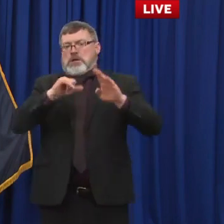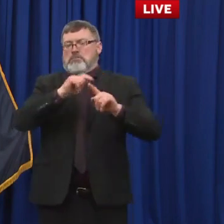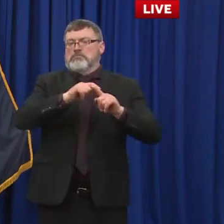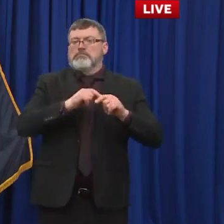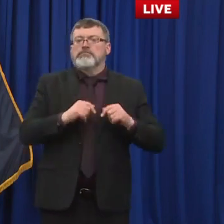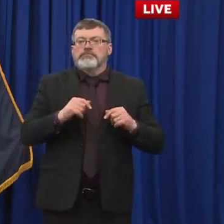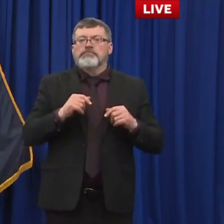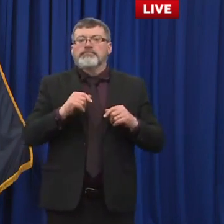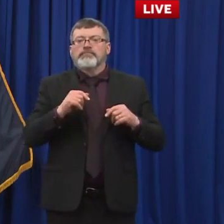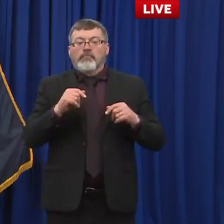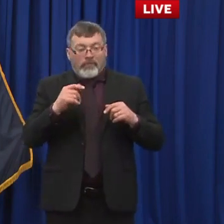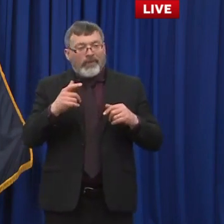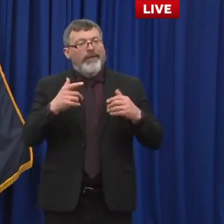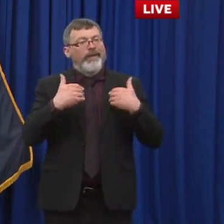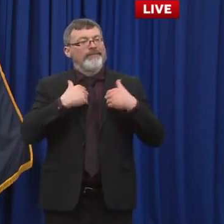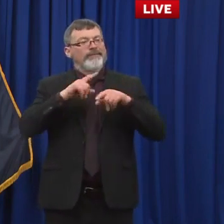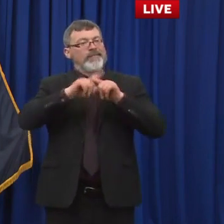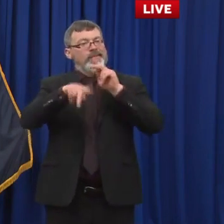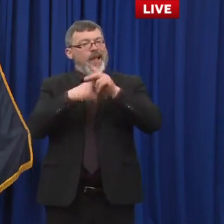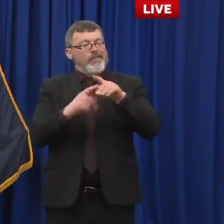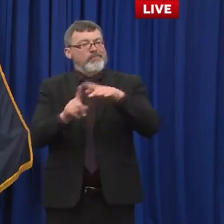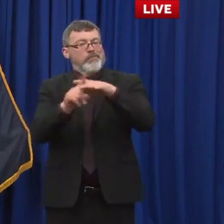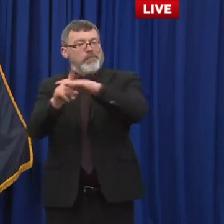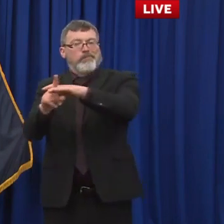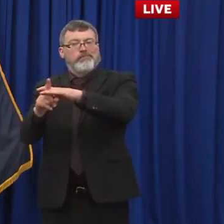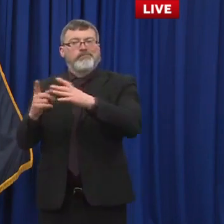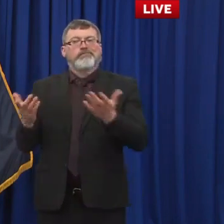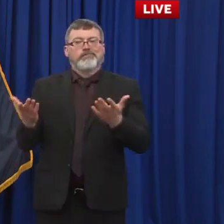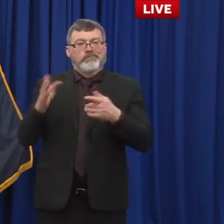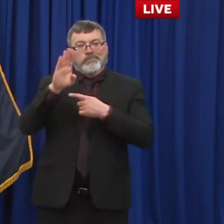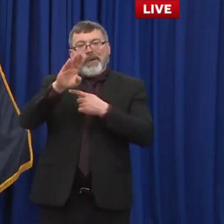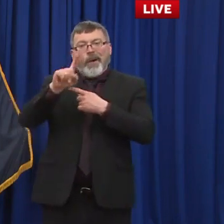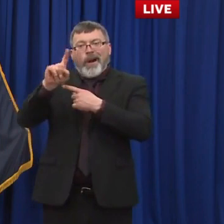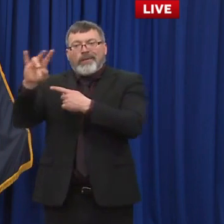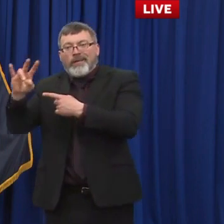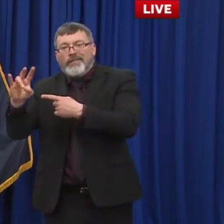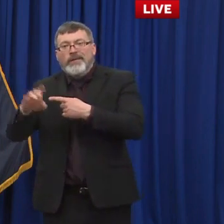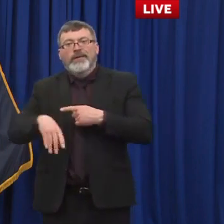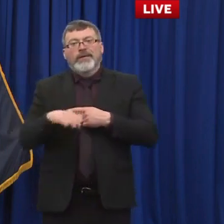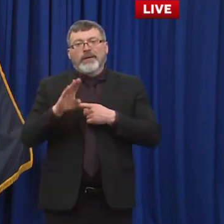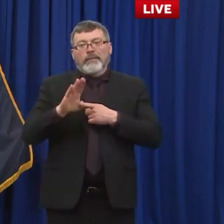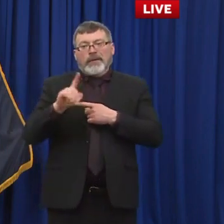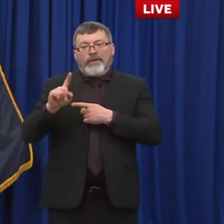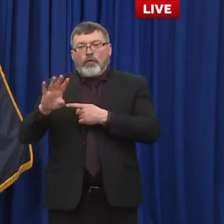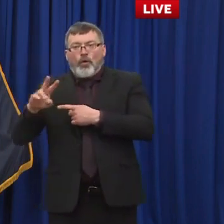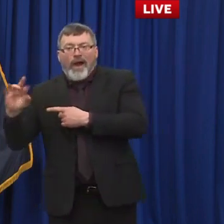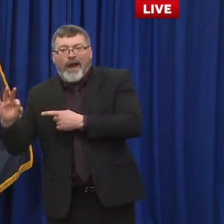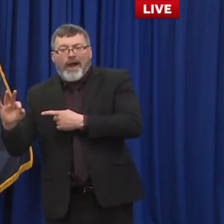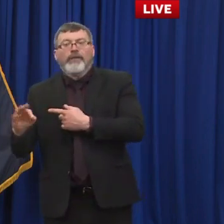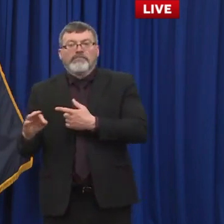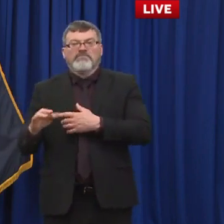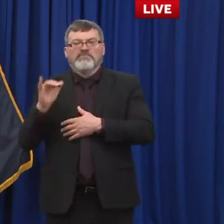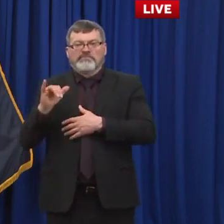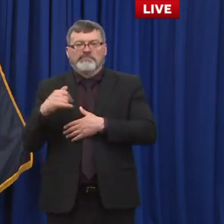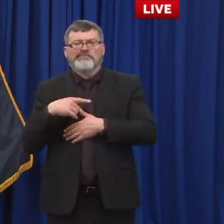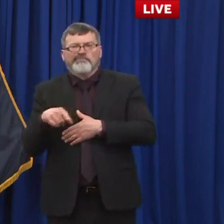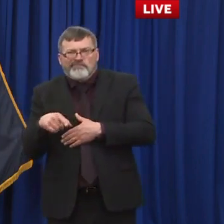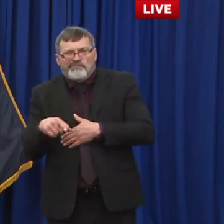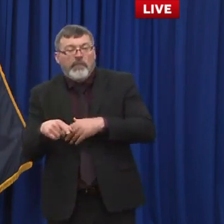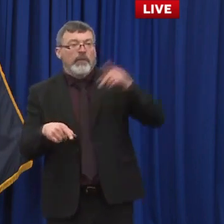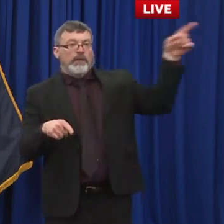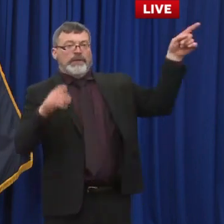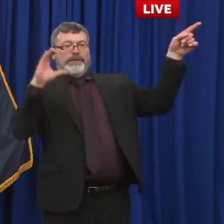variants, right? I'm thinking back to some modeling that the CDC did early in January, looking at the emergence of the B.1.1.7 variant. That's the UK source